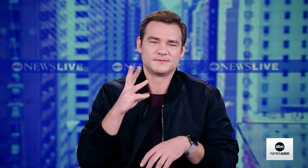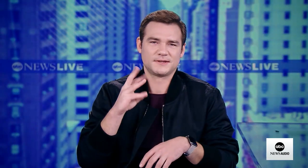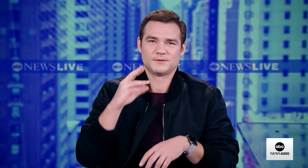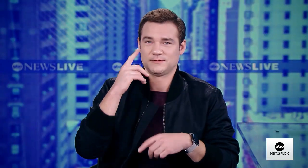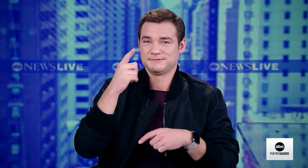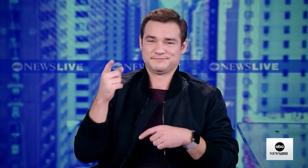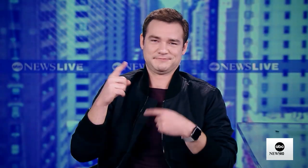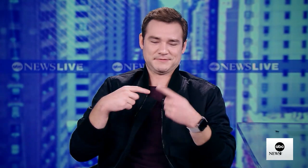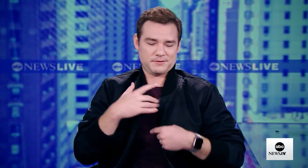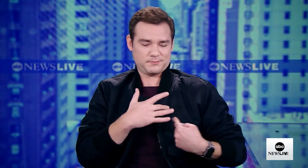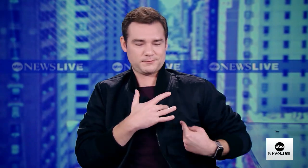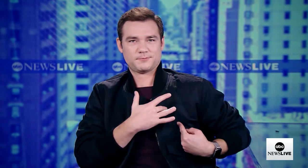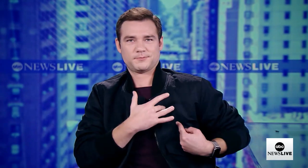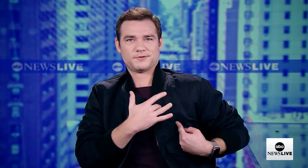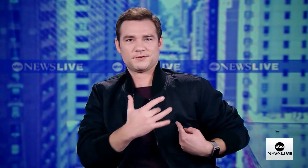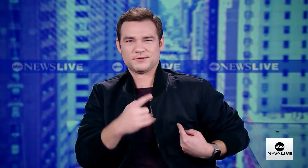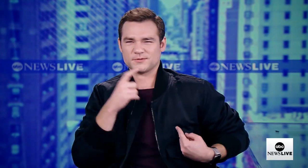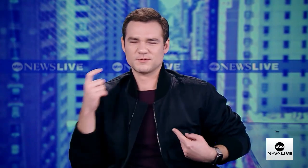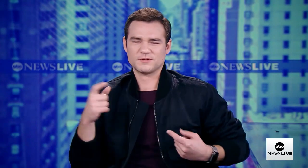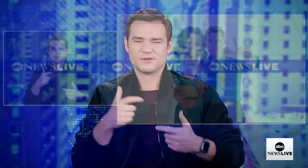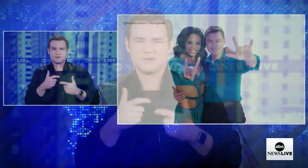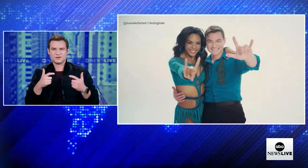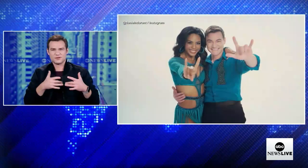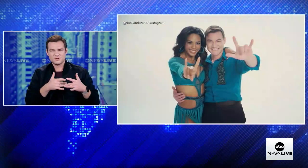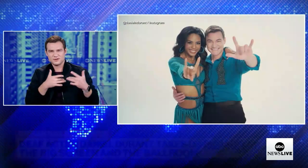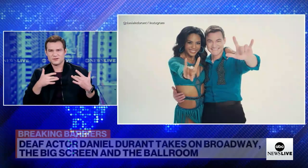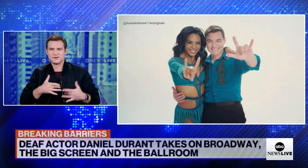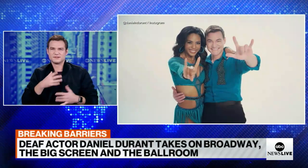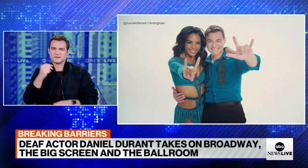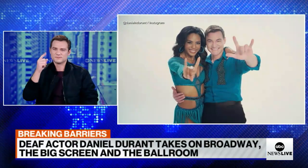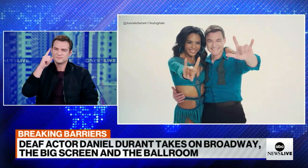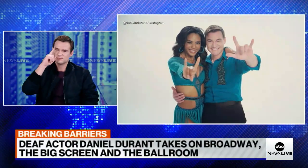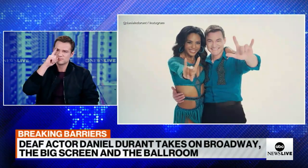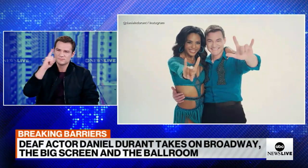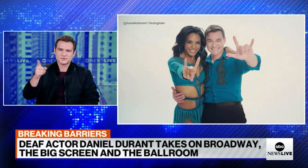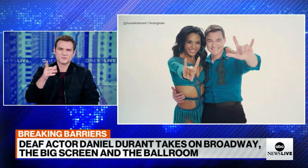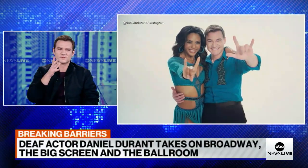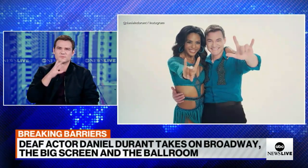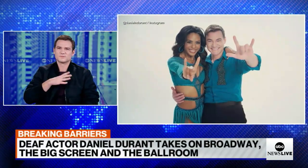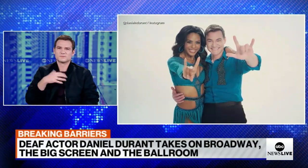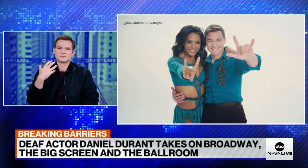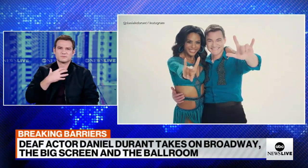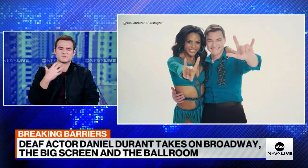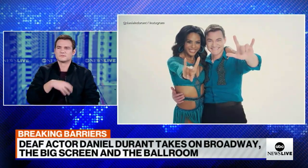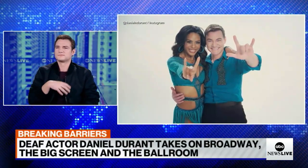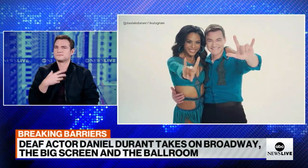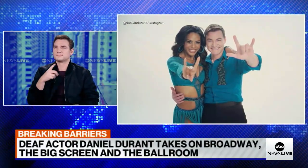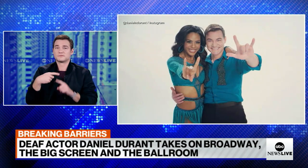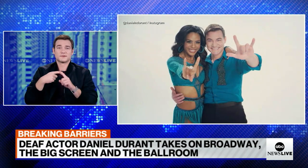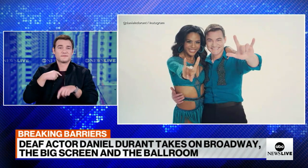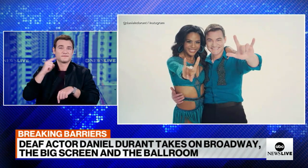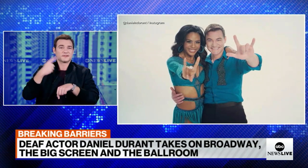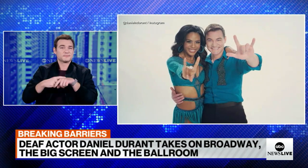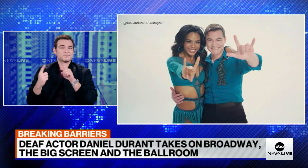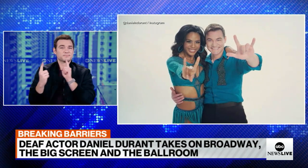Really, Britt is an amazing person. This is her name sign because she has such a huge heart, and she's a brilliant woman.